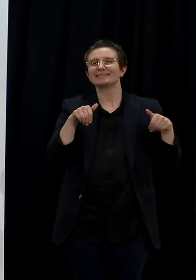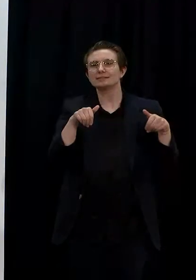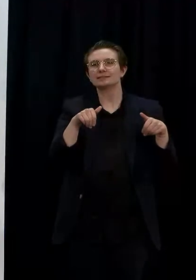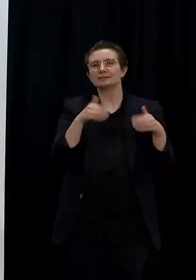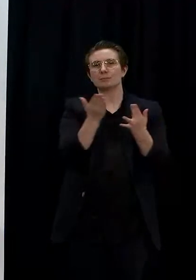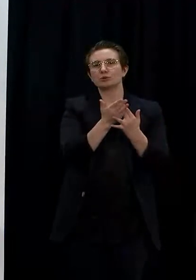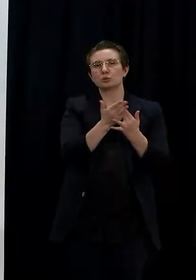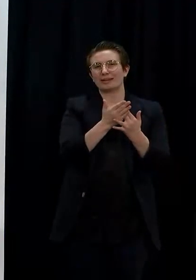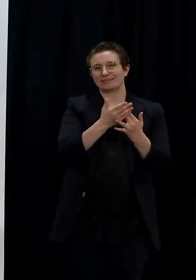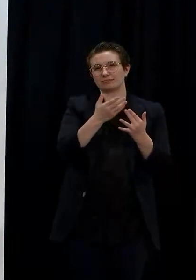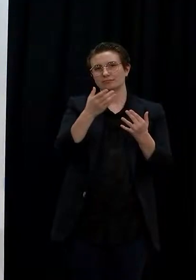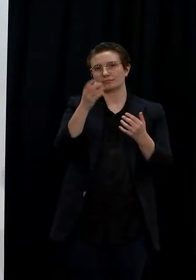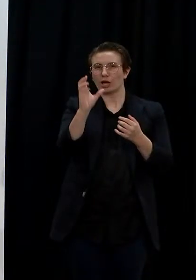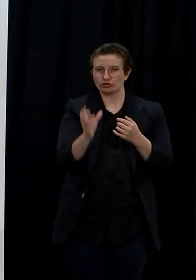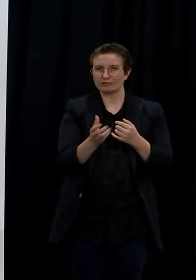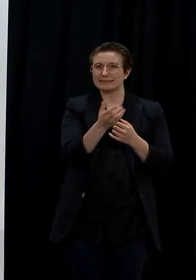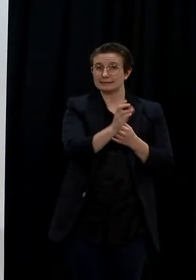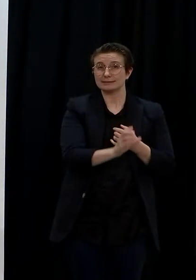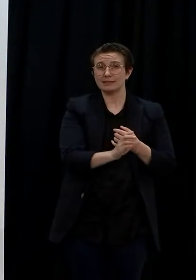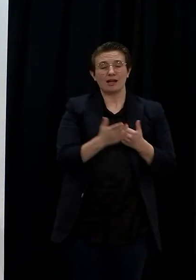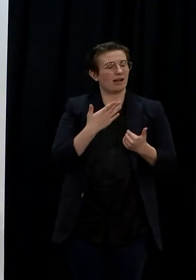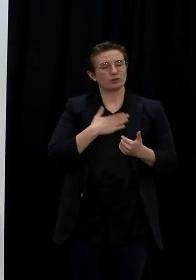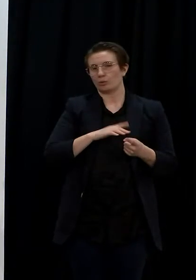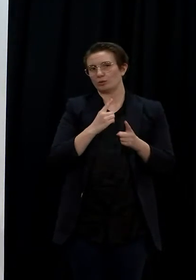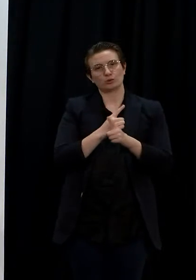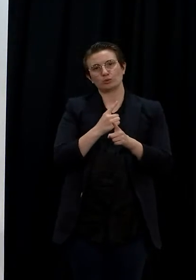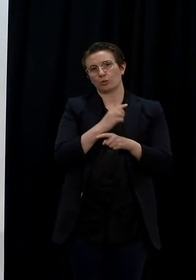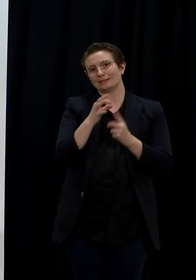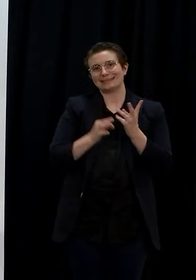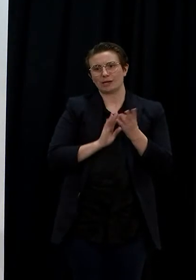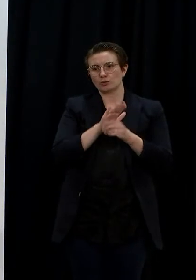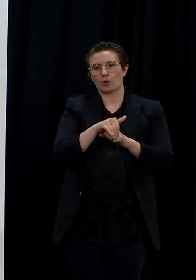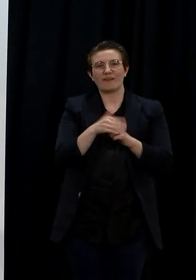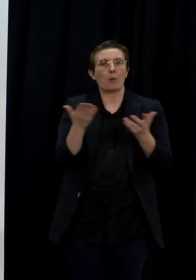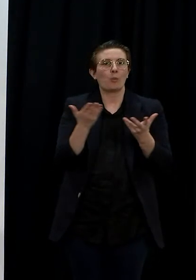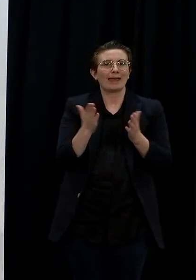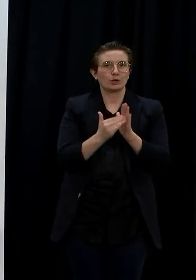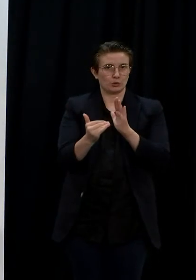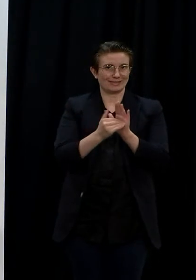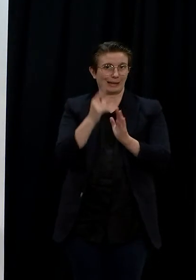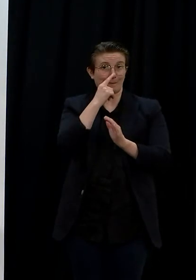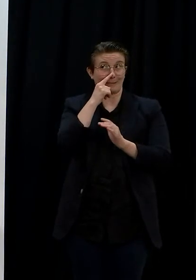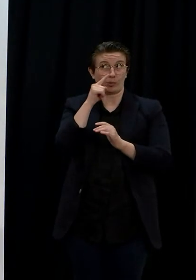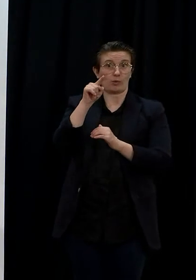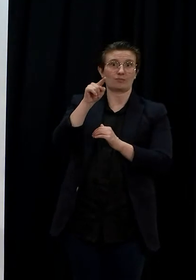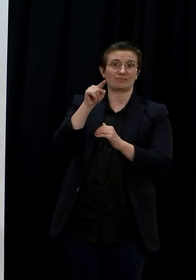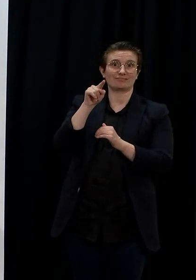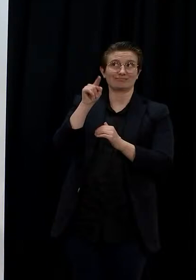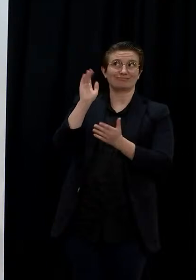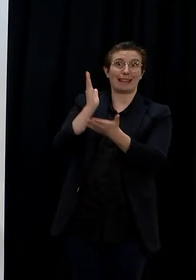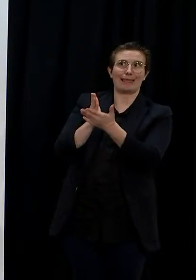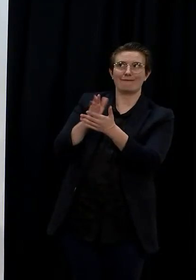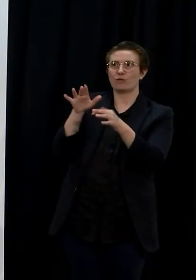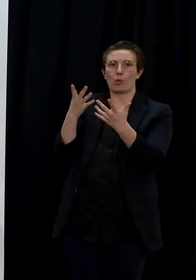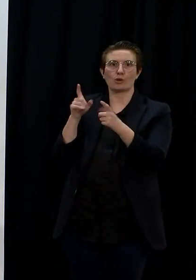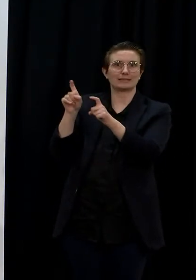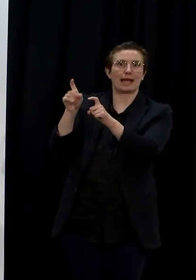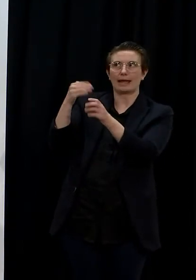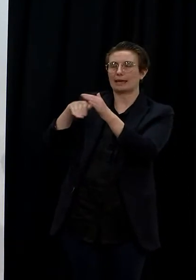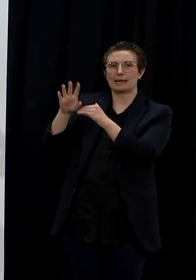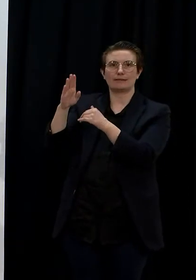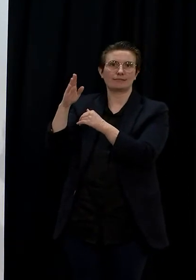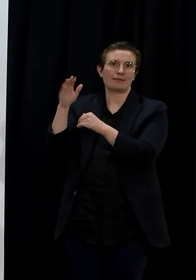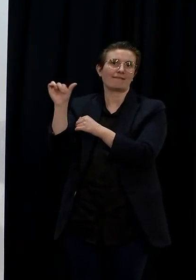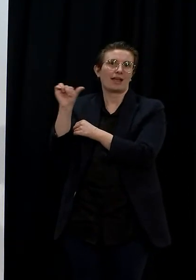than that. I also don't want to talk too much about where our people are that we might need to be removing them from. But I will, once Cabinet's made decisions,